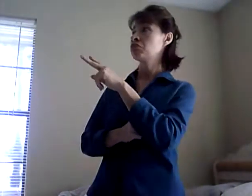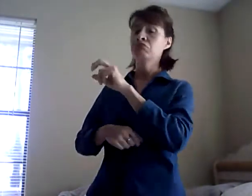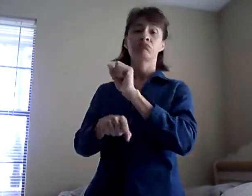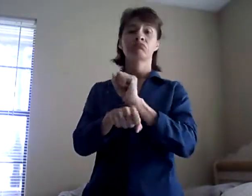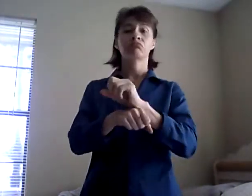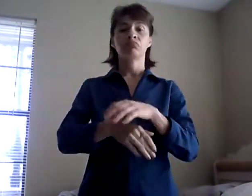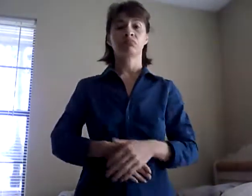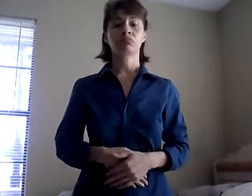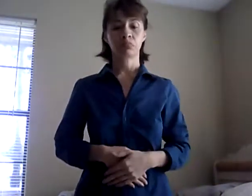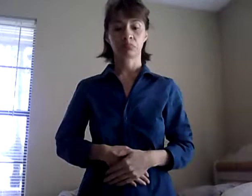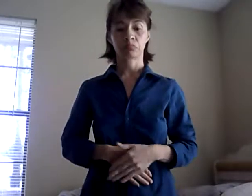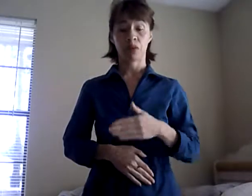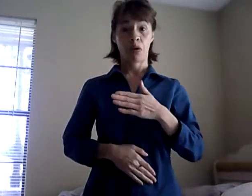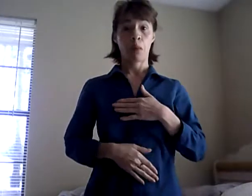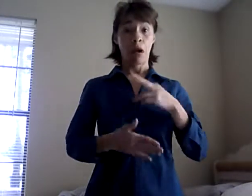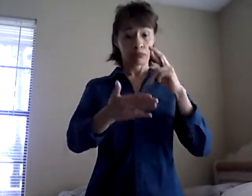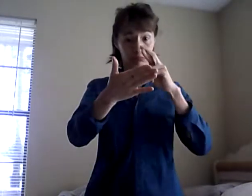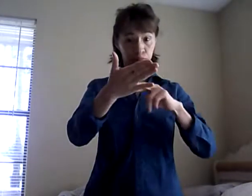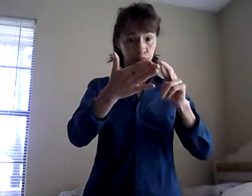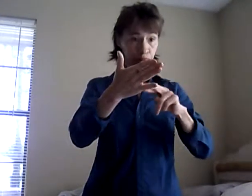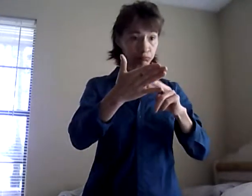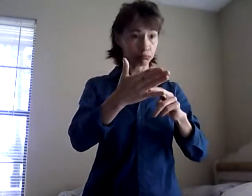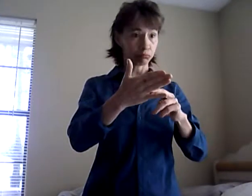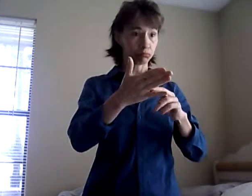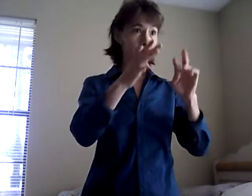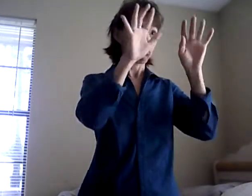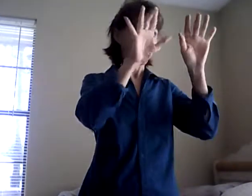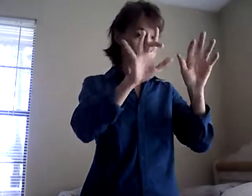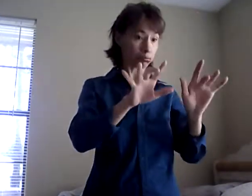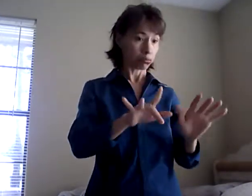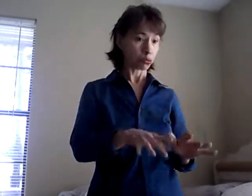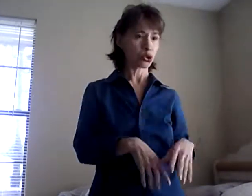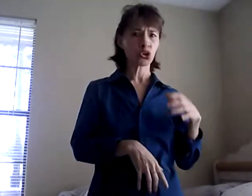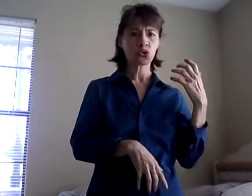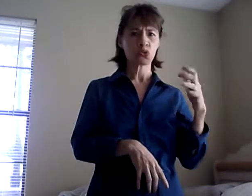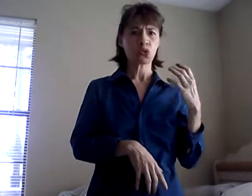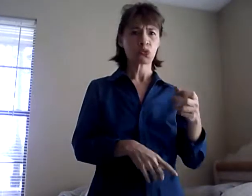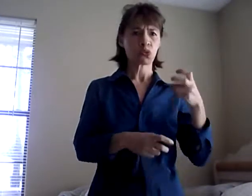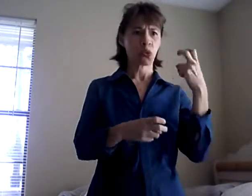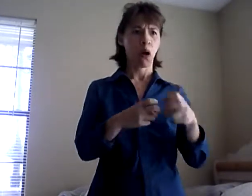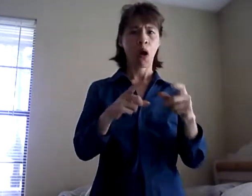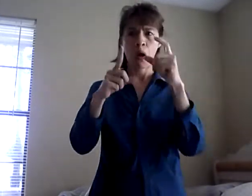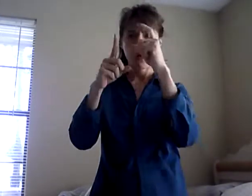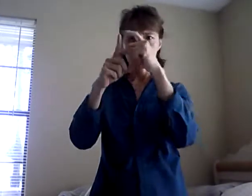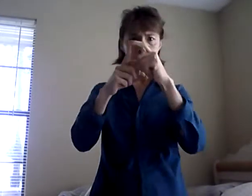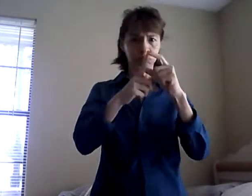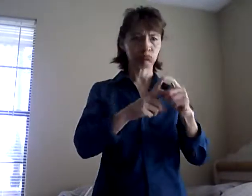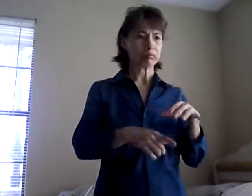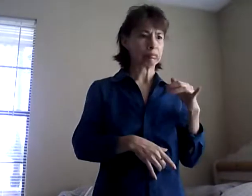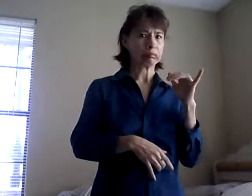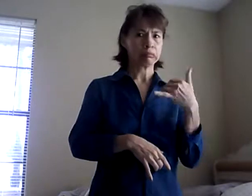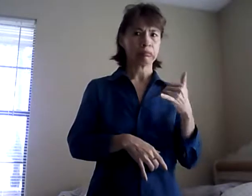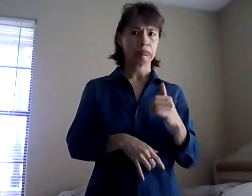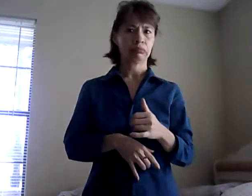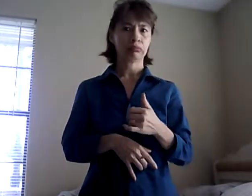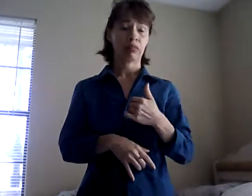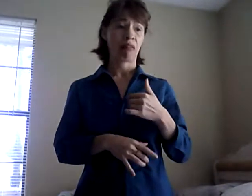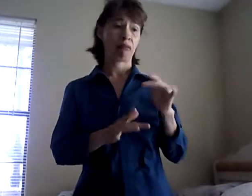on.